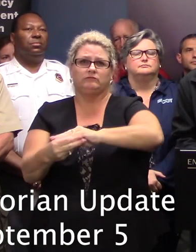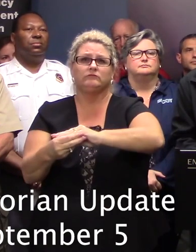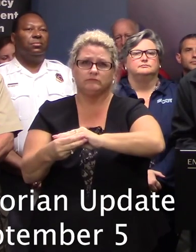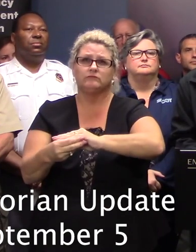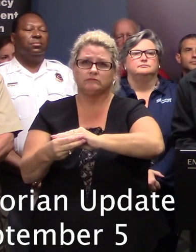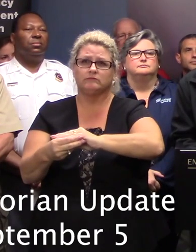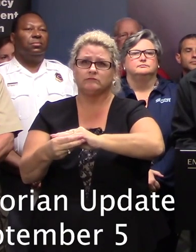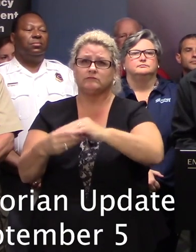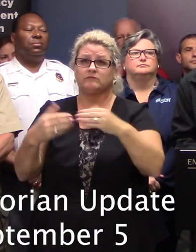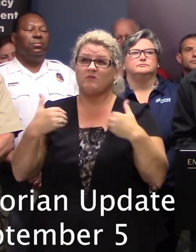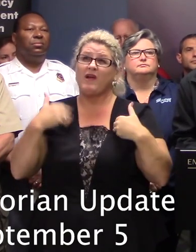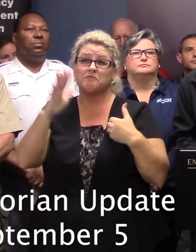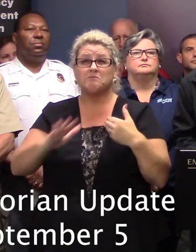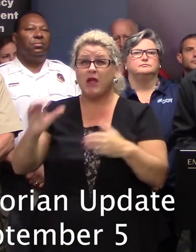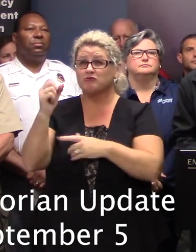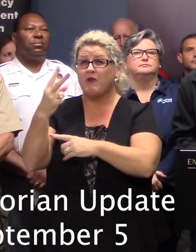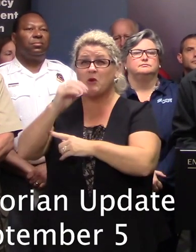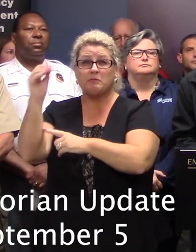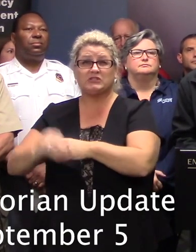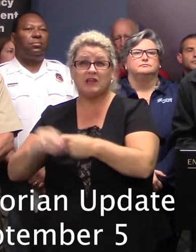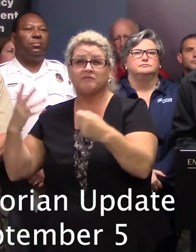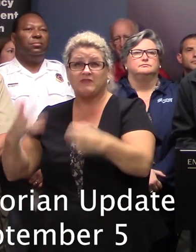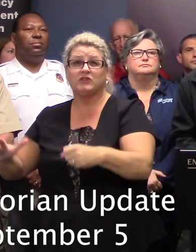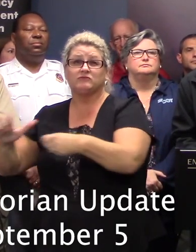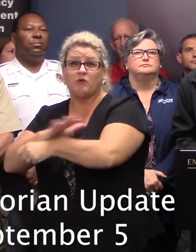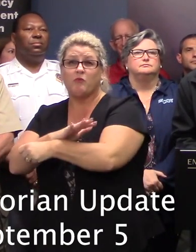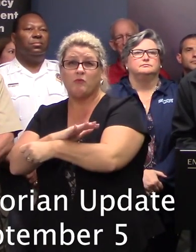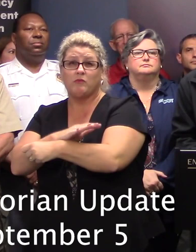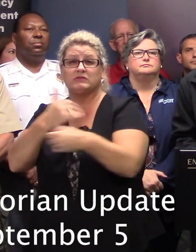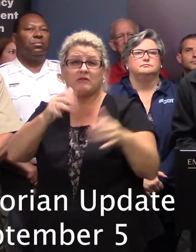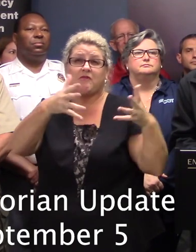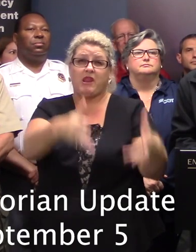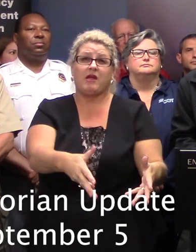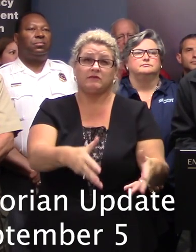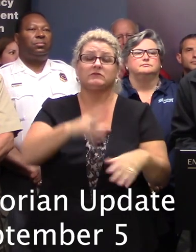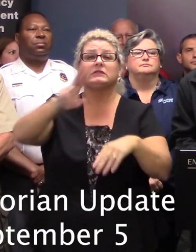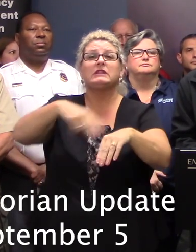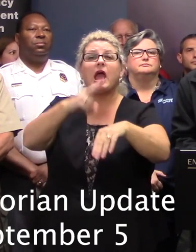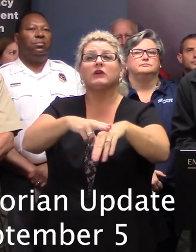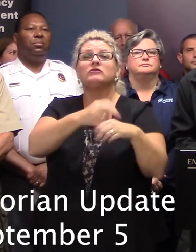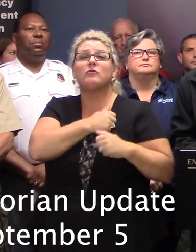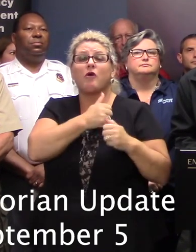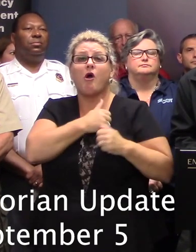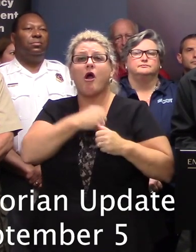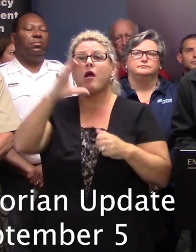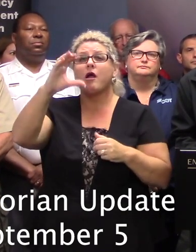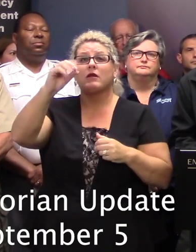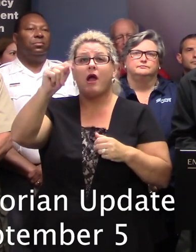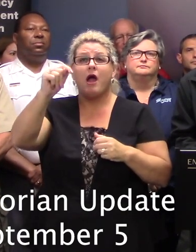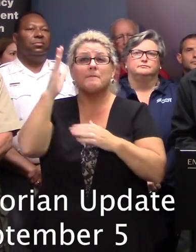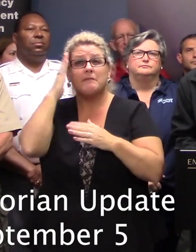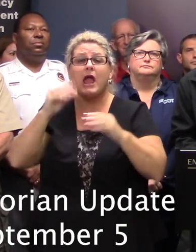presently at 12% of that capacity. As of last evening, Red Cross and the National Guard delivered cots to all our shelters. Any